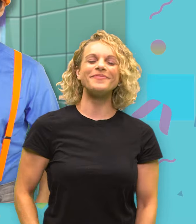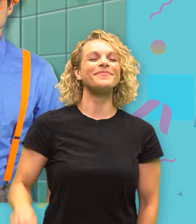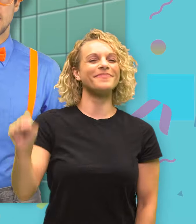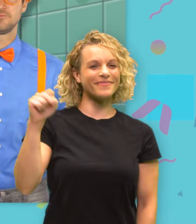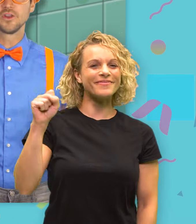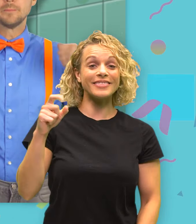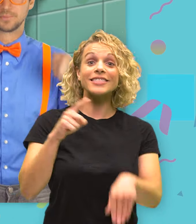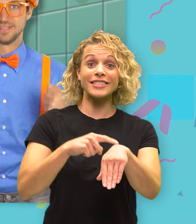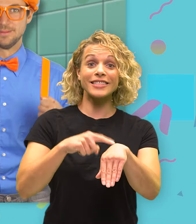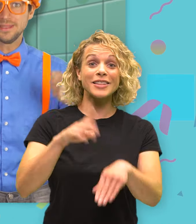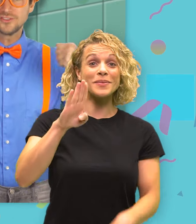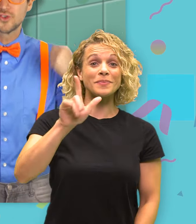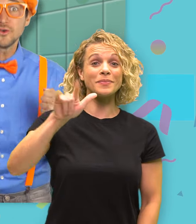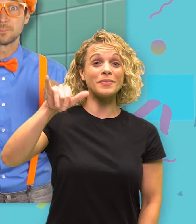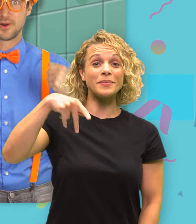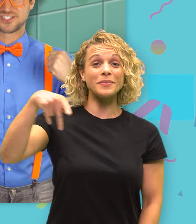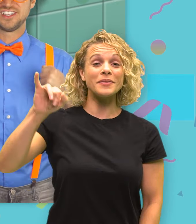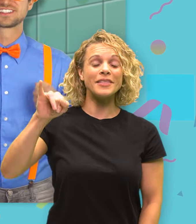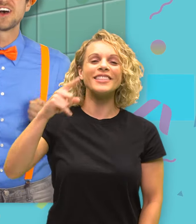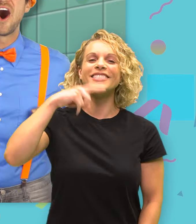it's time for the Blippi toothbrushing song.